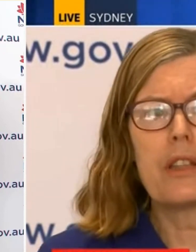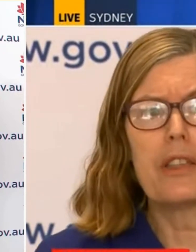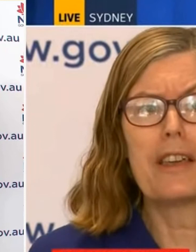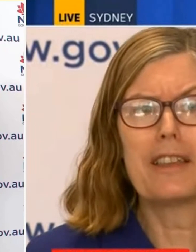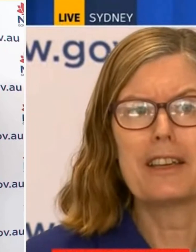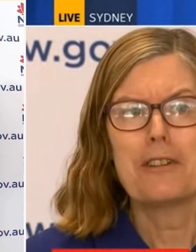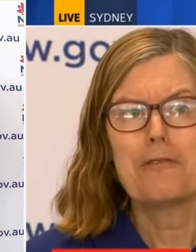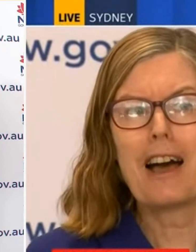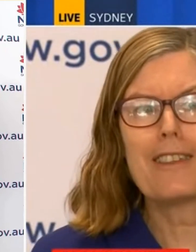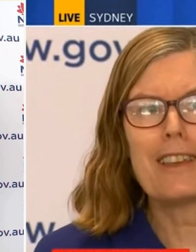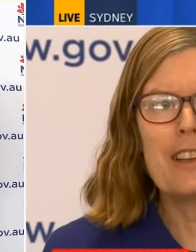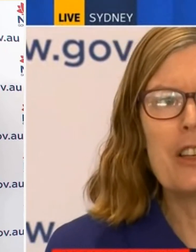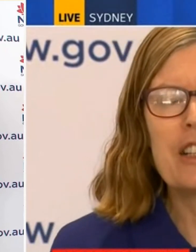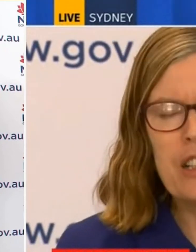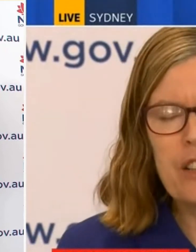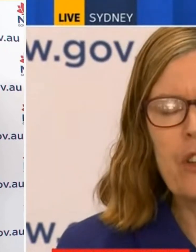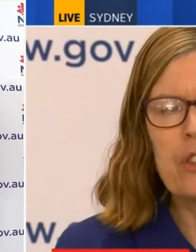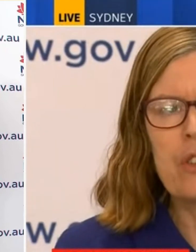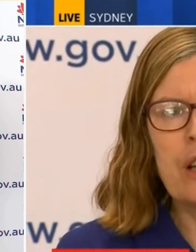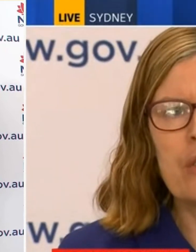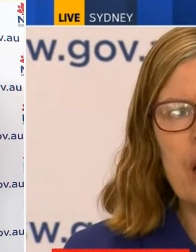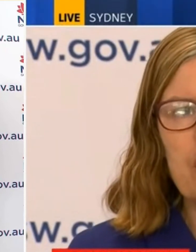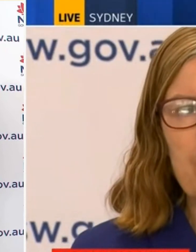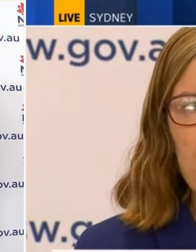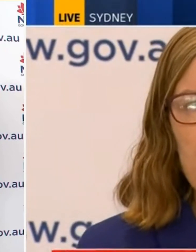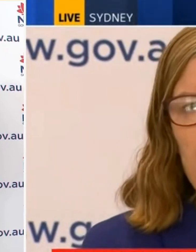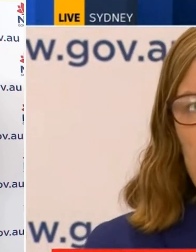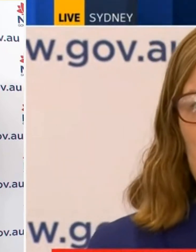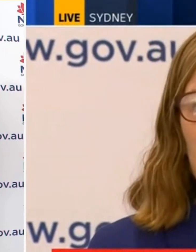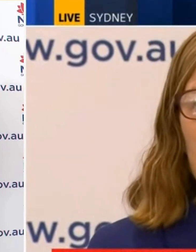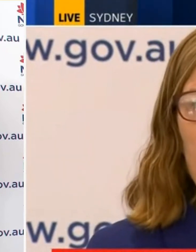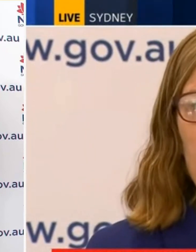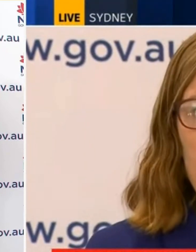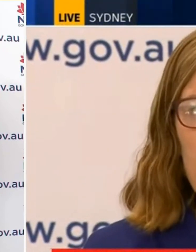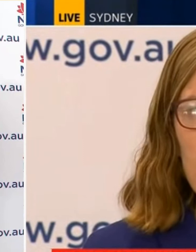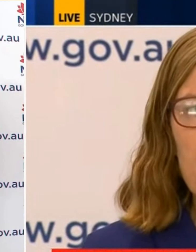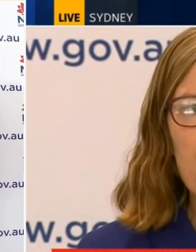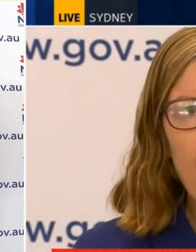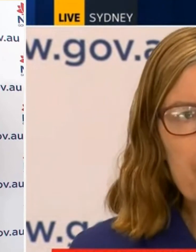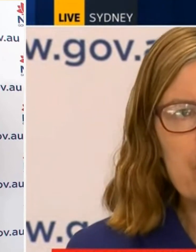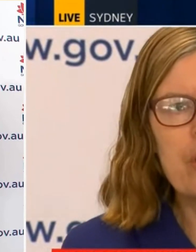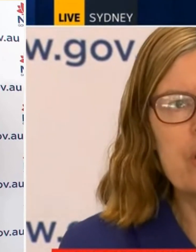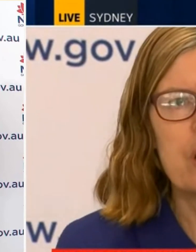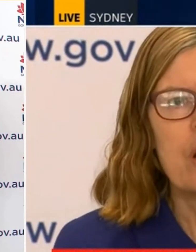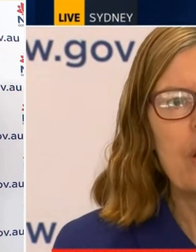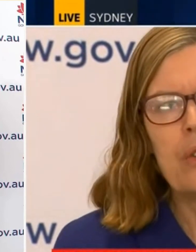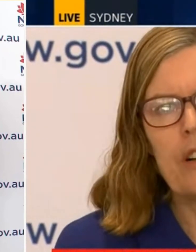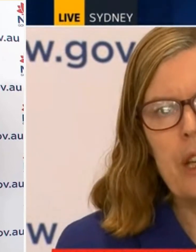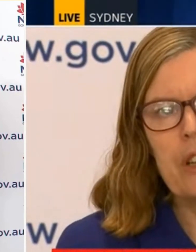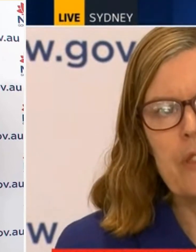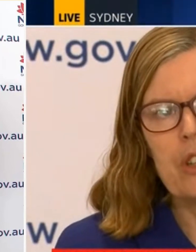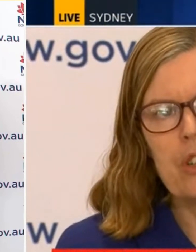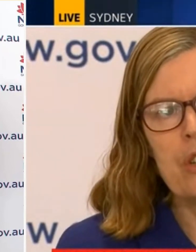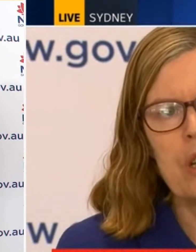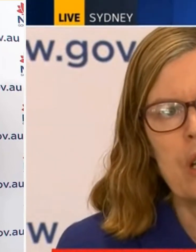New South Wales And I Think That Rather Than Yes There's A Focus On The LGA Of Concern And We're Lifting Vaccination Coverage In Those